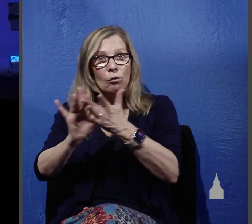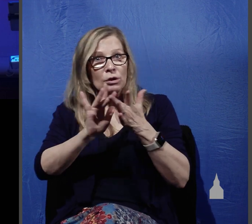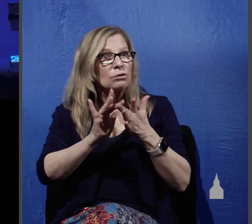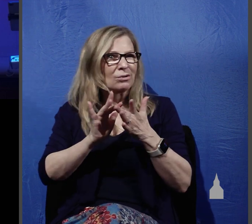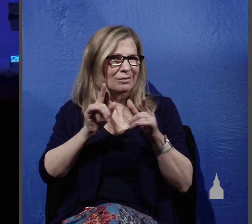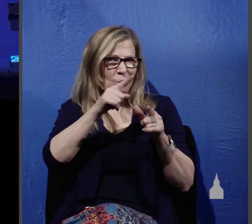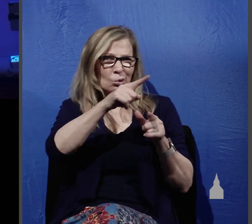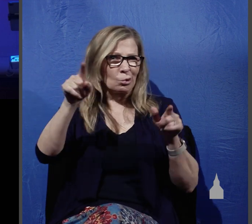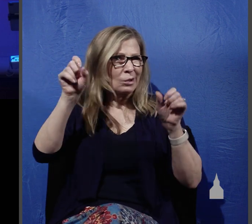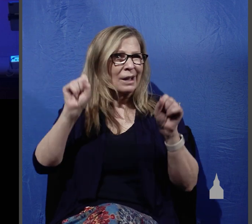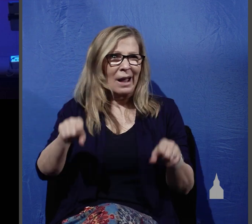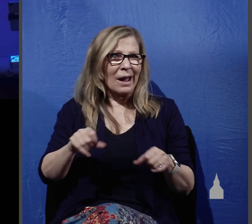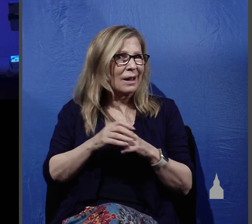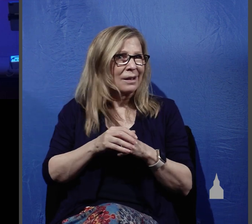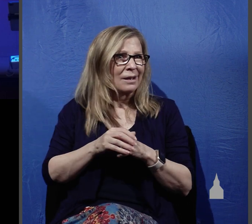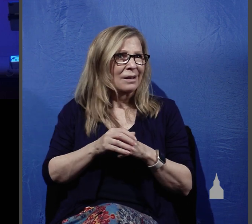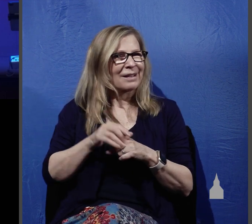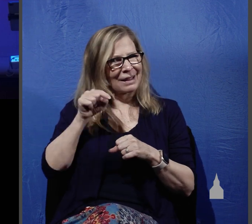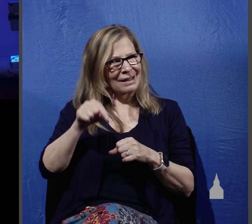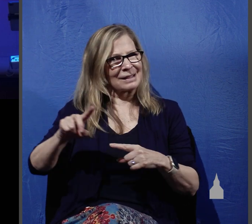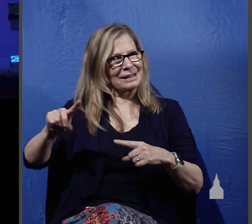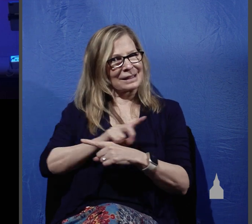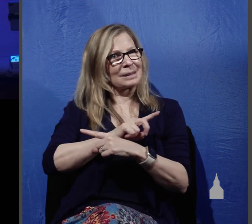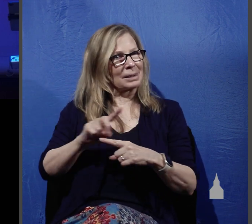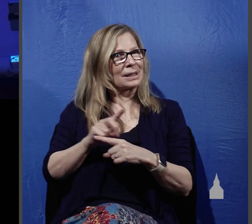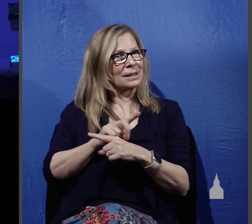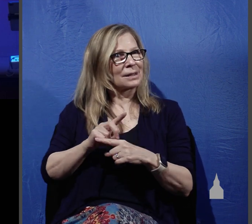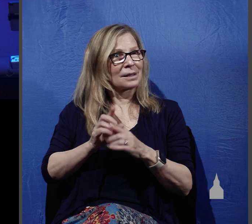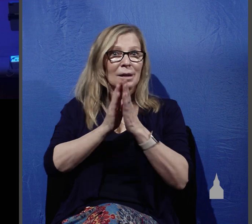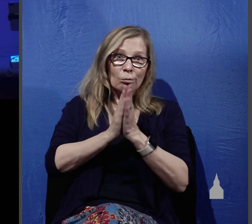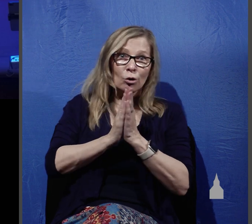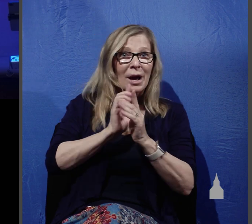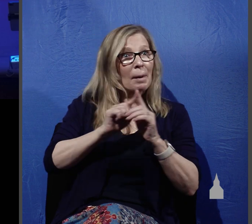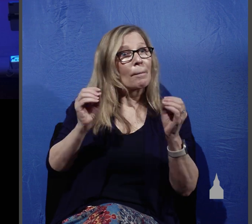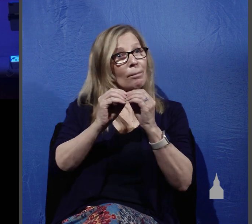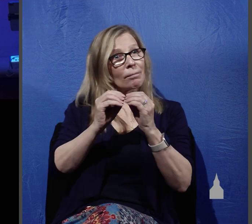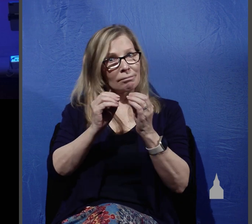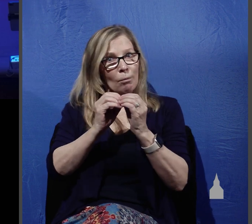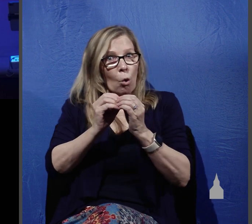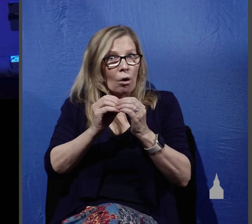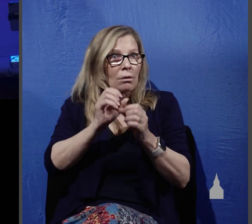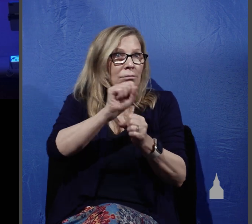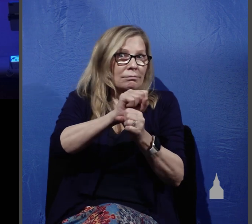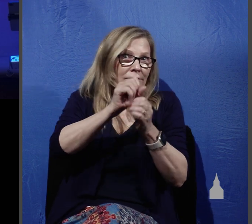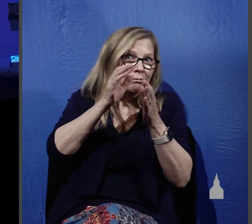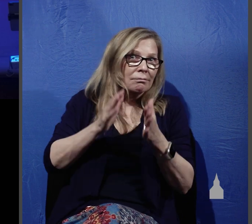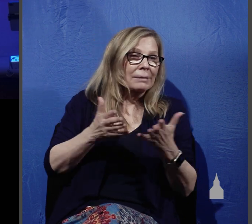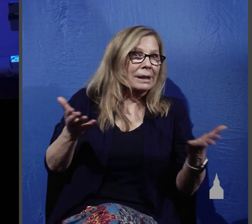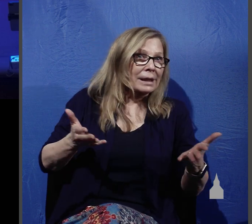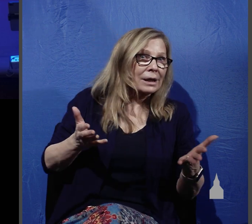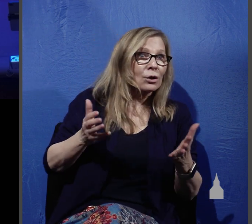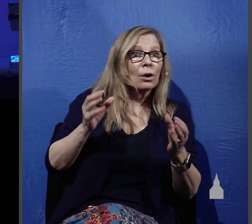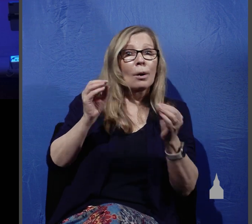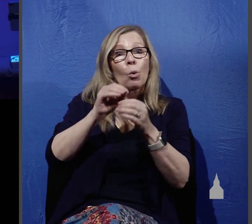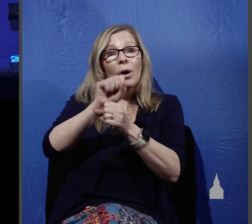do that this is a discipline not only to pray but pray for more laborers more laborers here more laborers overseas